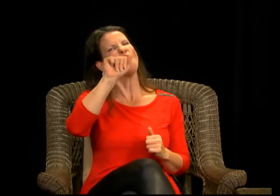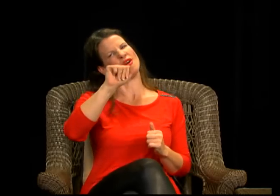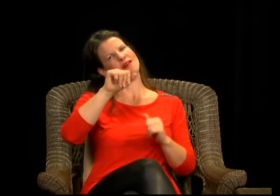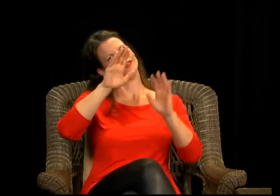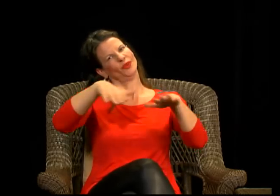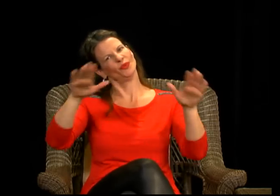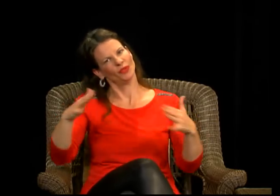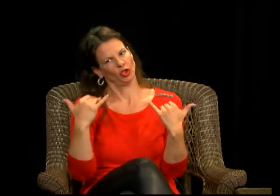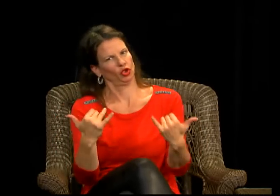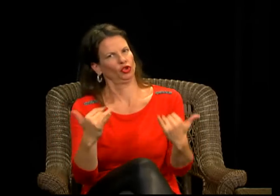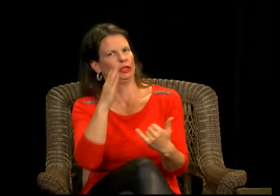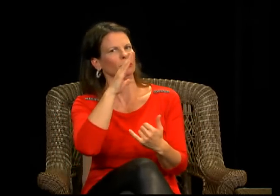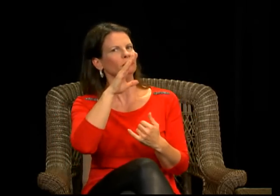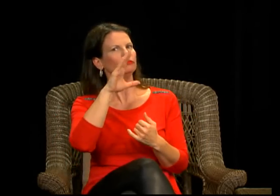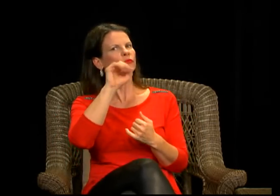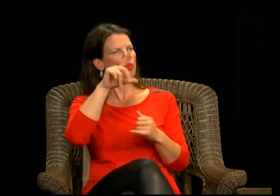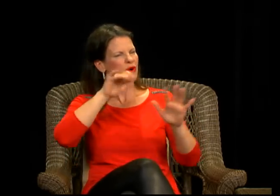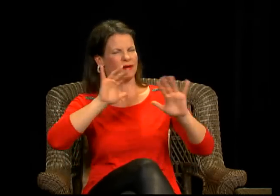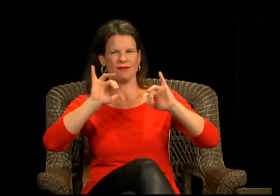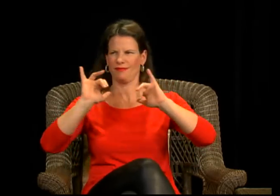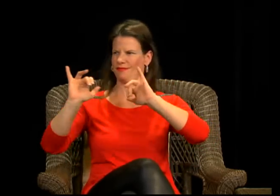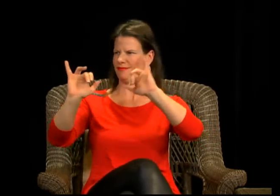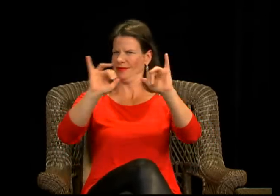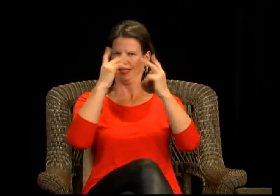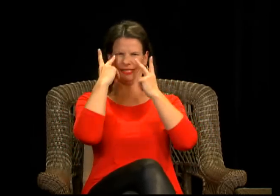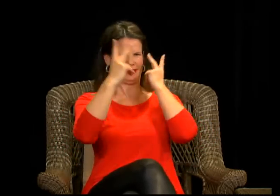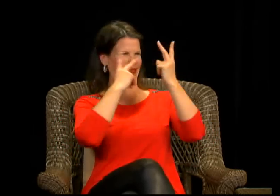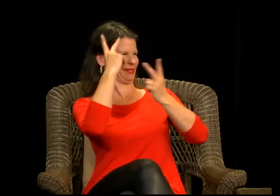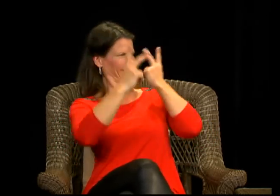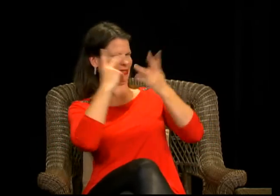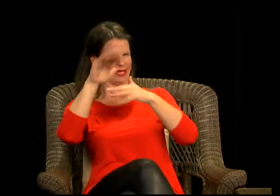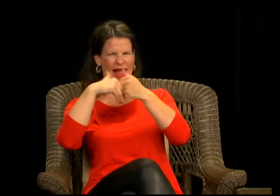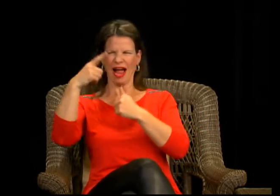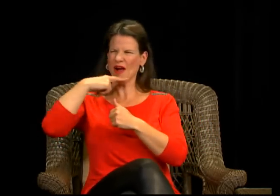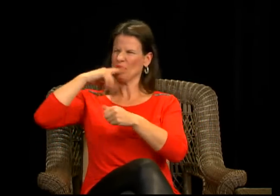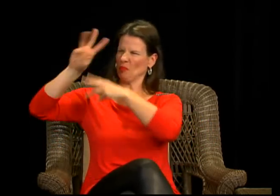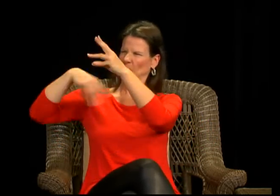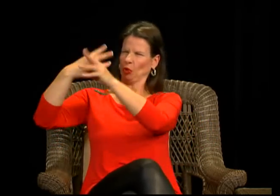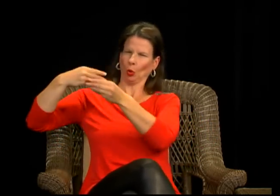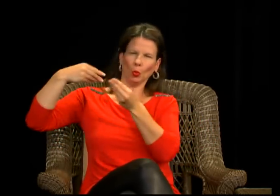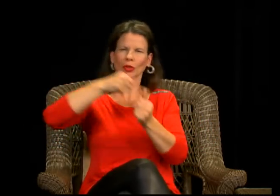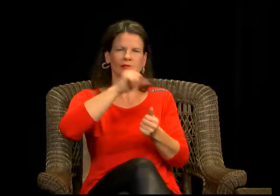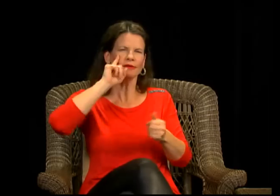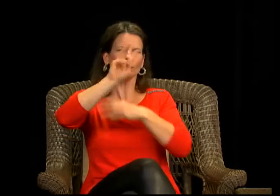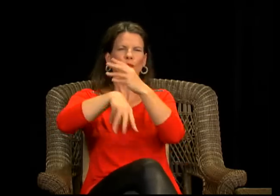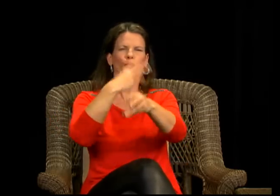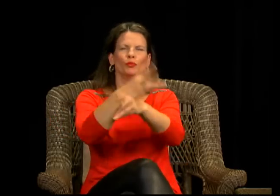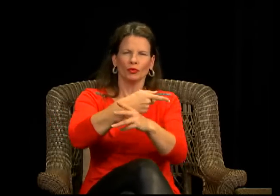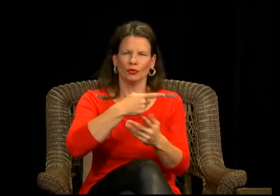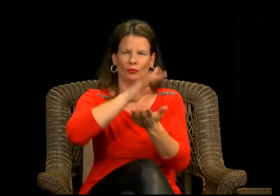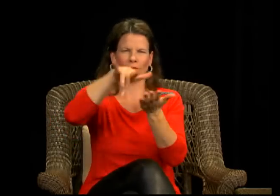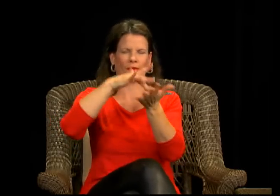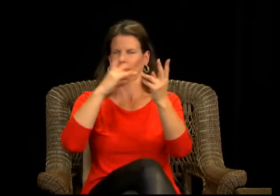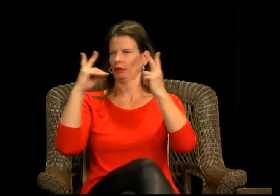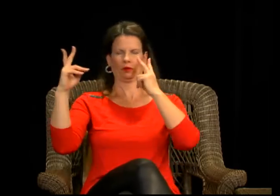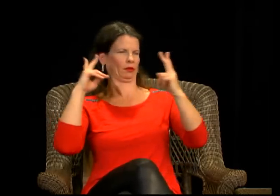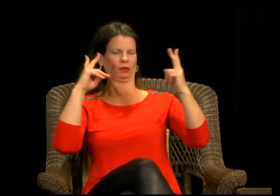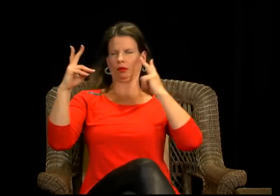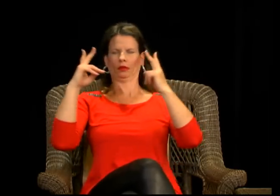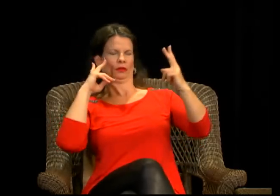he's not the only one who experiences this type of discrimination, this type of negativity out in the hearing world. Once he goes out there,